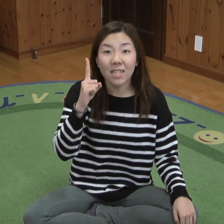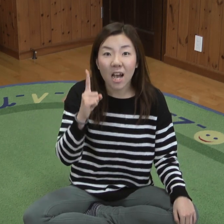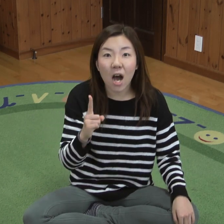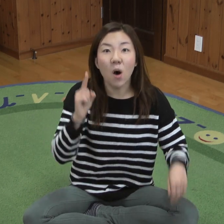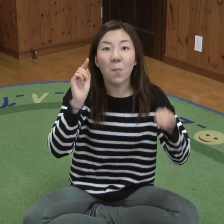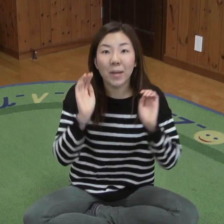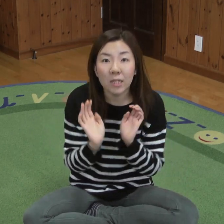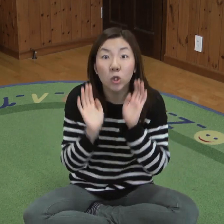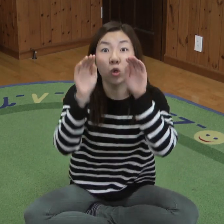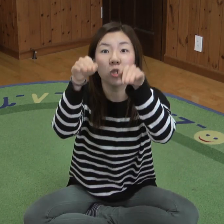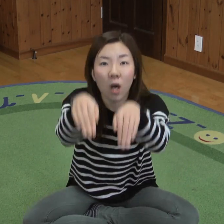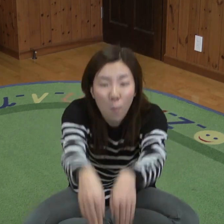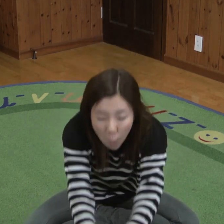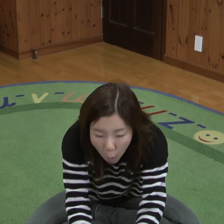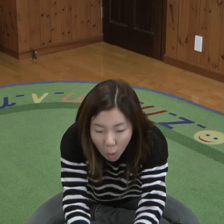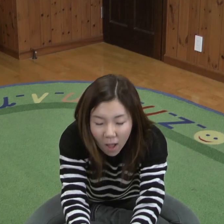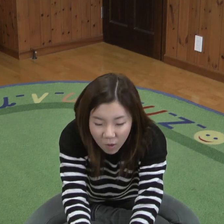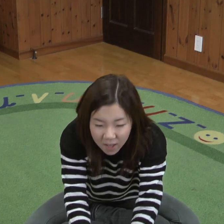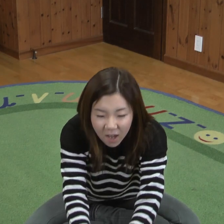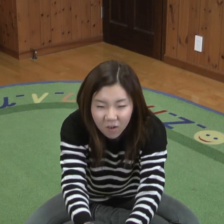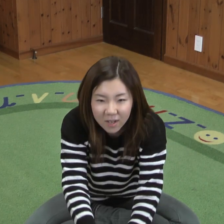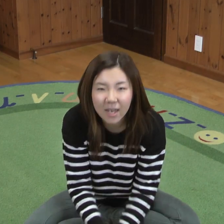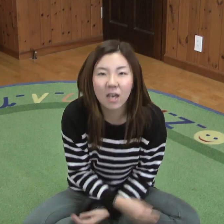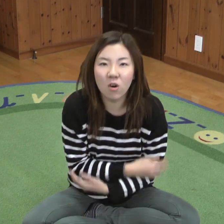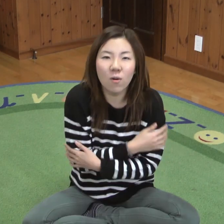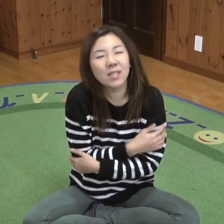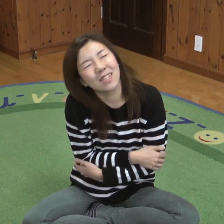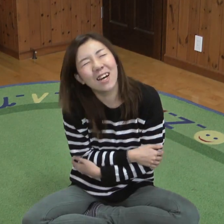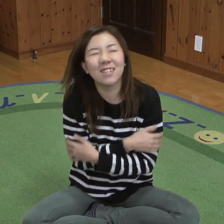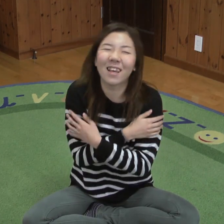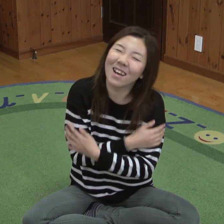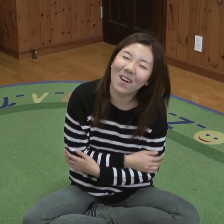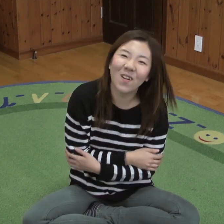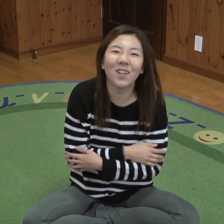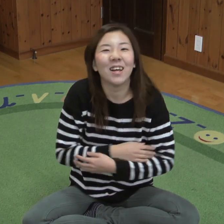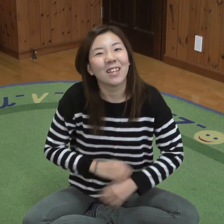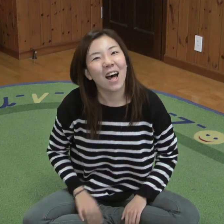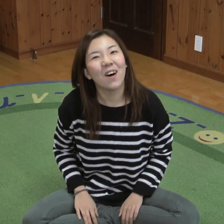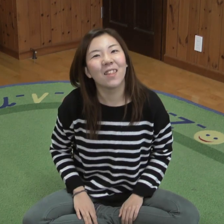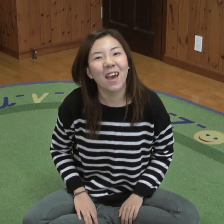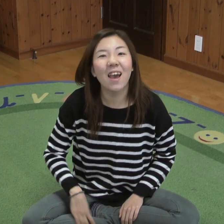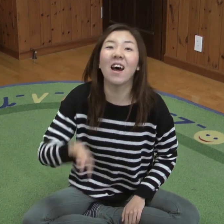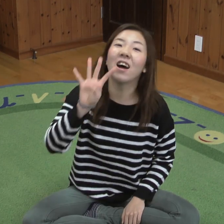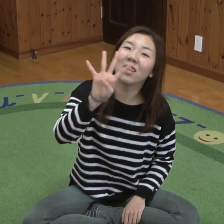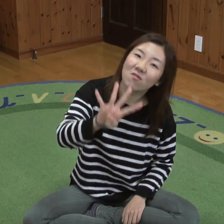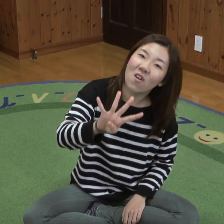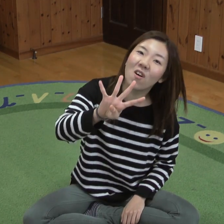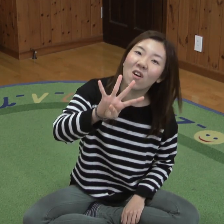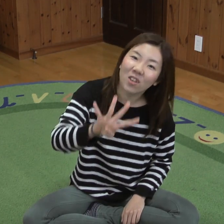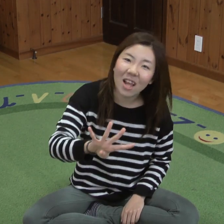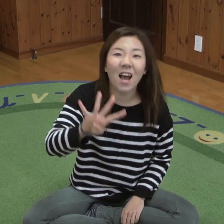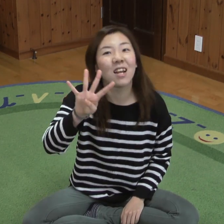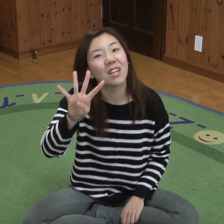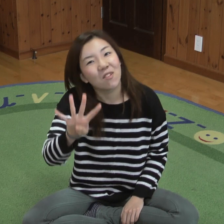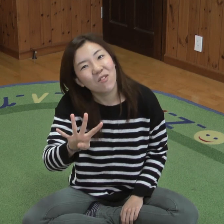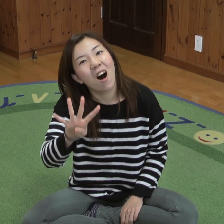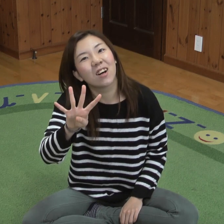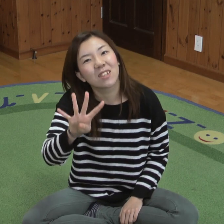jumped into the pool where it was nice and cool. Now there are four tiny frogs.